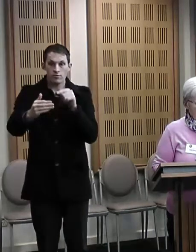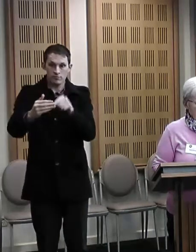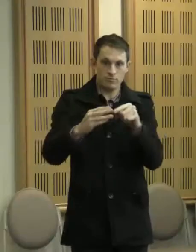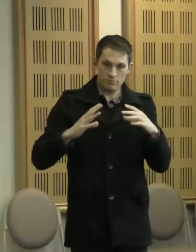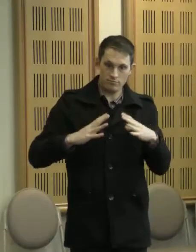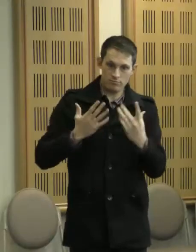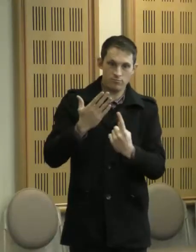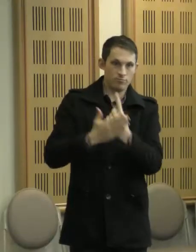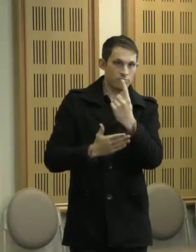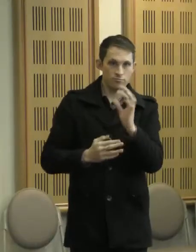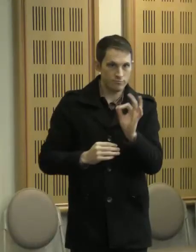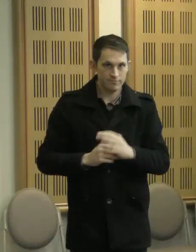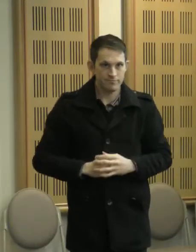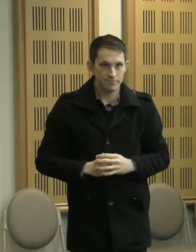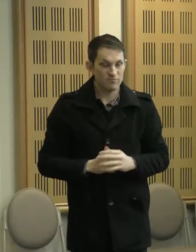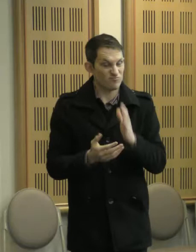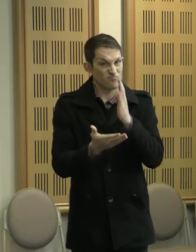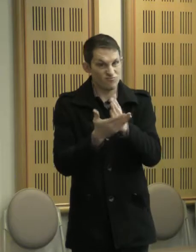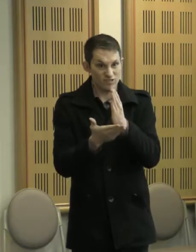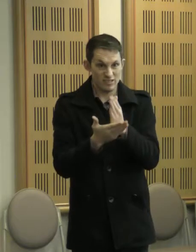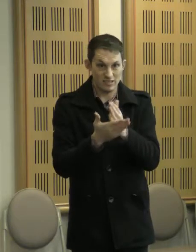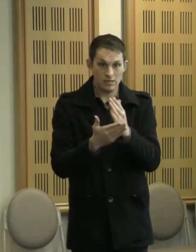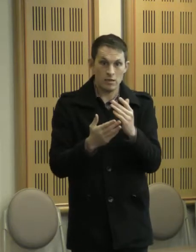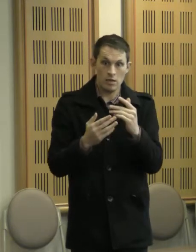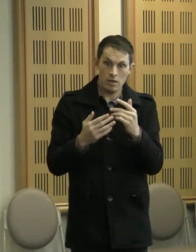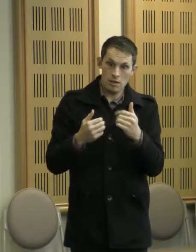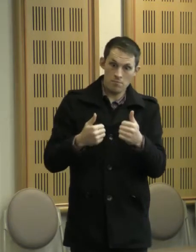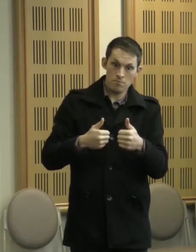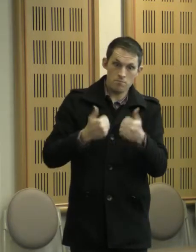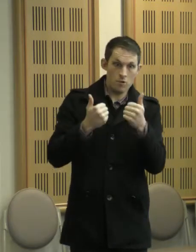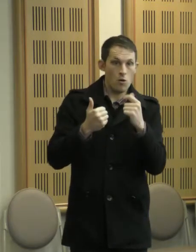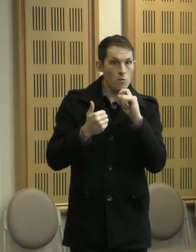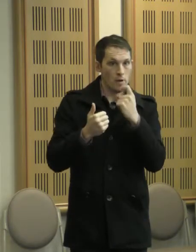In fact, it would have been difficult to achieve anything if it did.